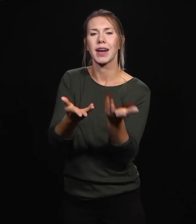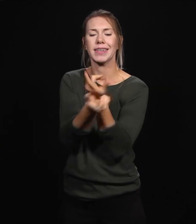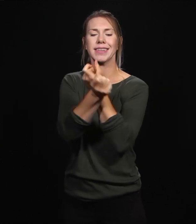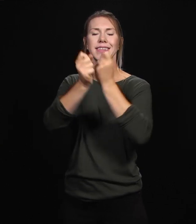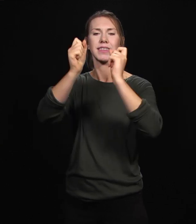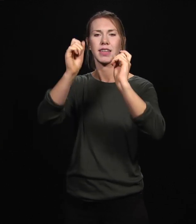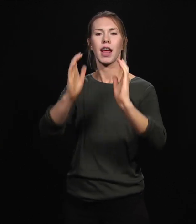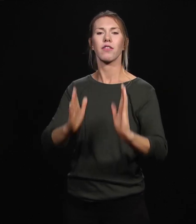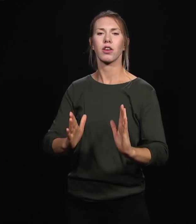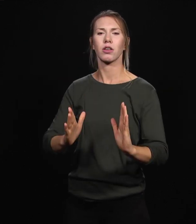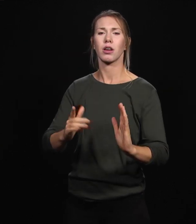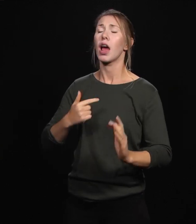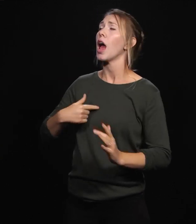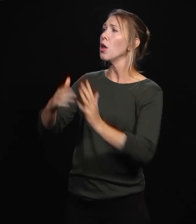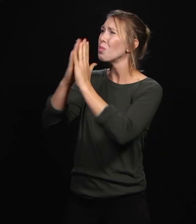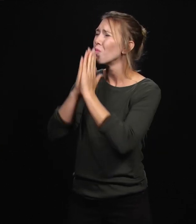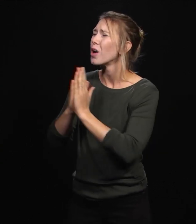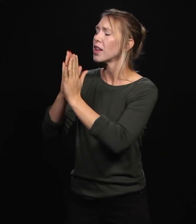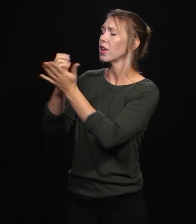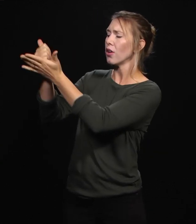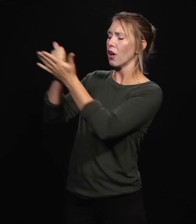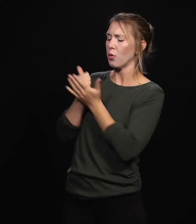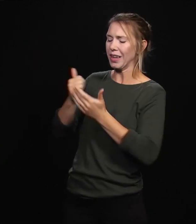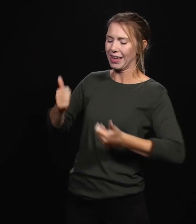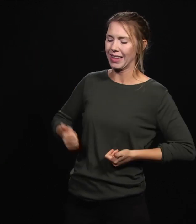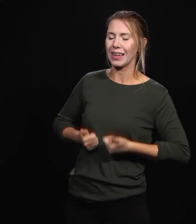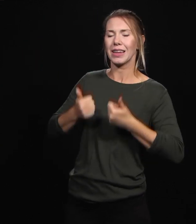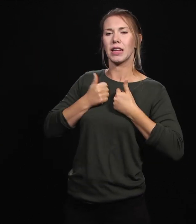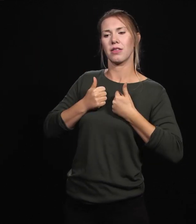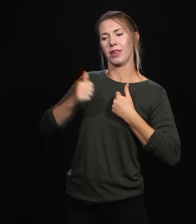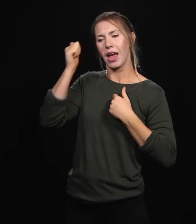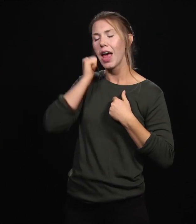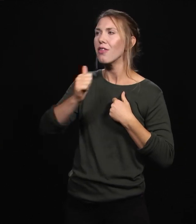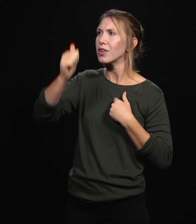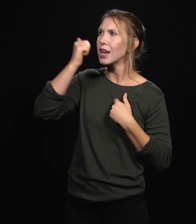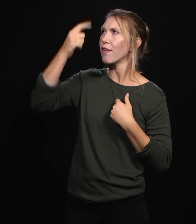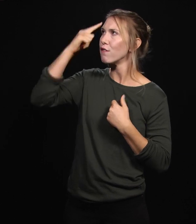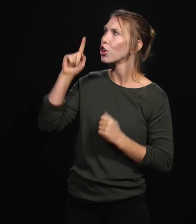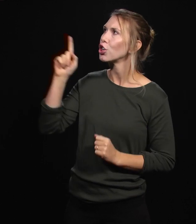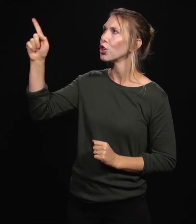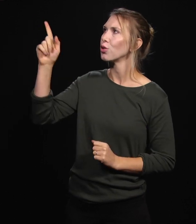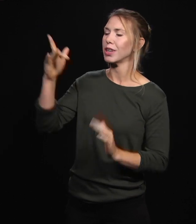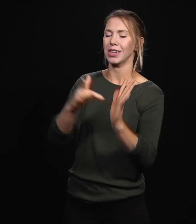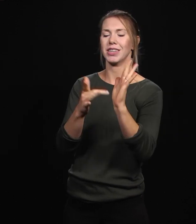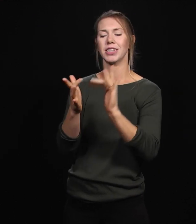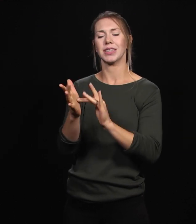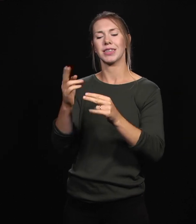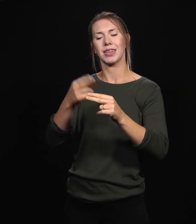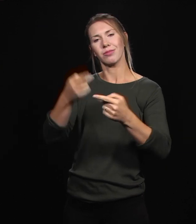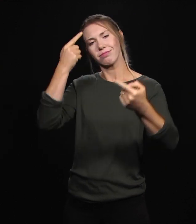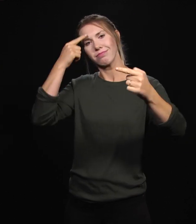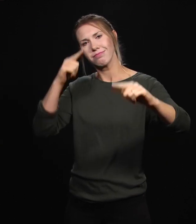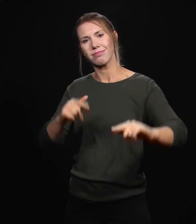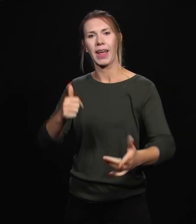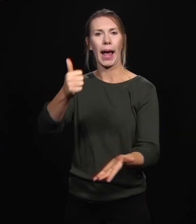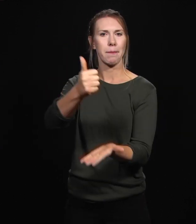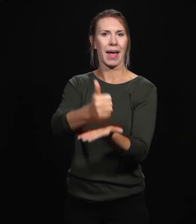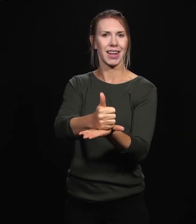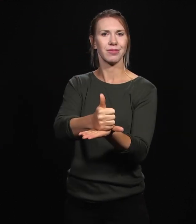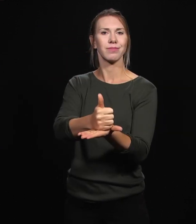I pray you'll help me live each day for you. And it's in Jesus' name that we pray, that I pray. Amen. I want you to know